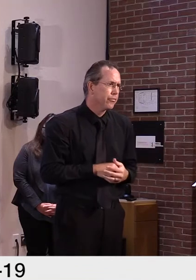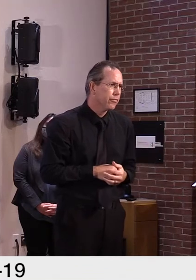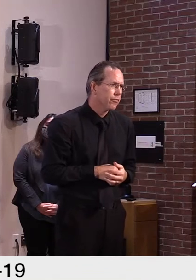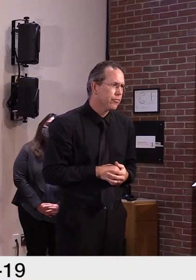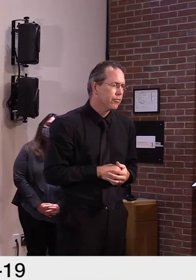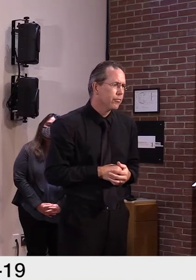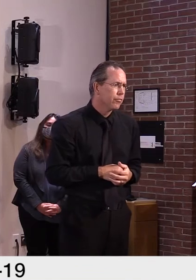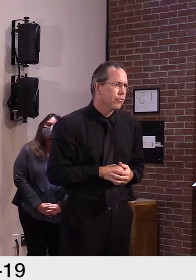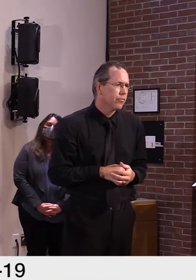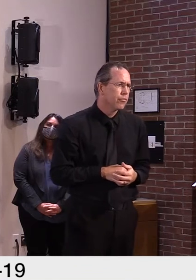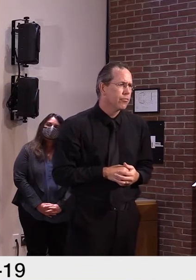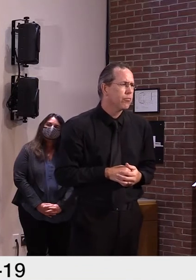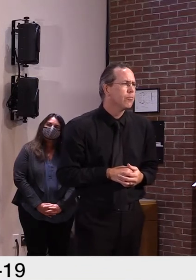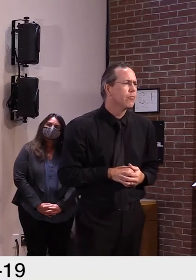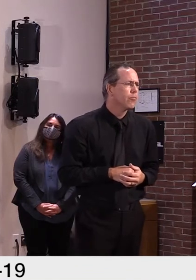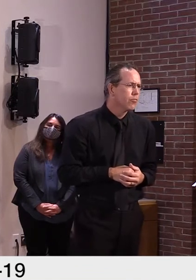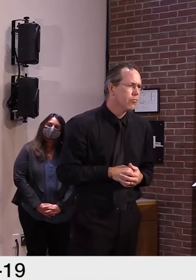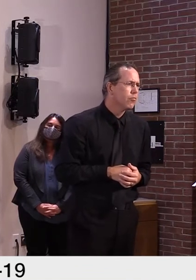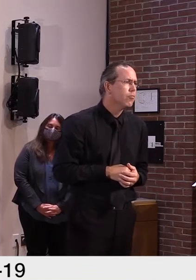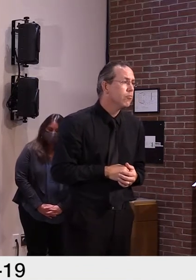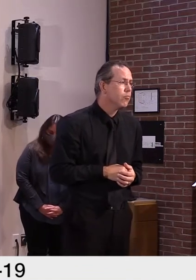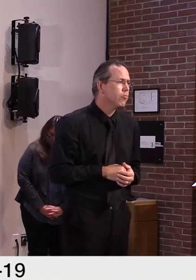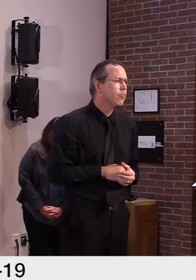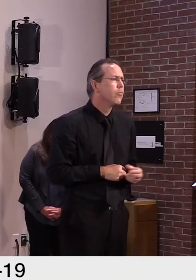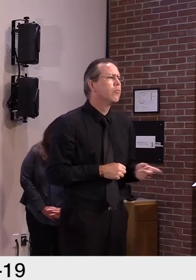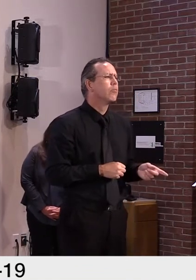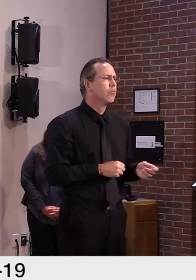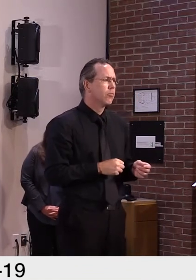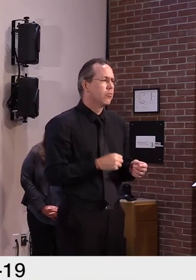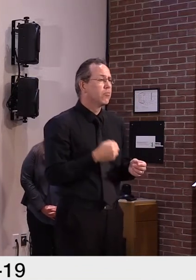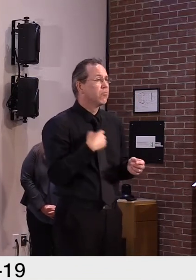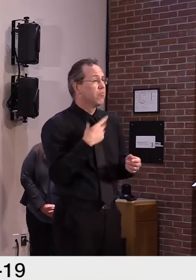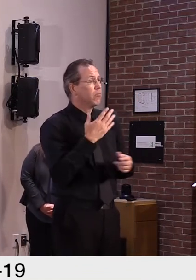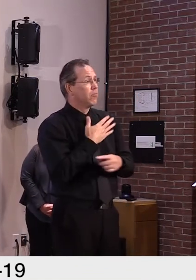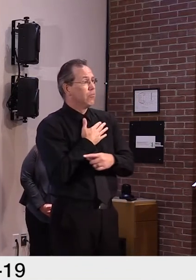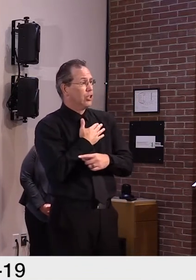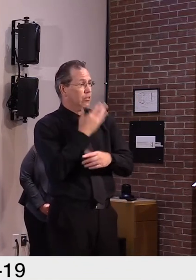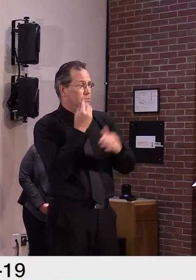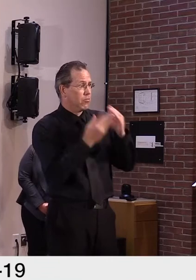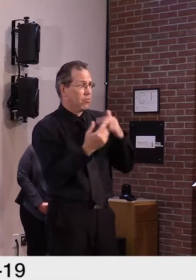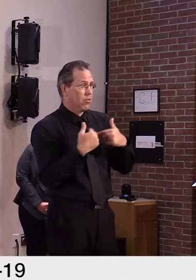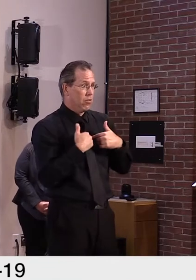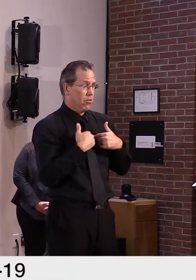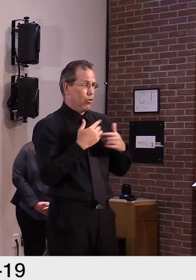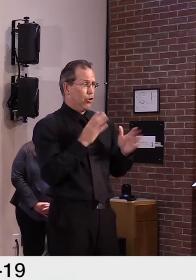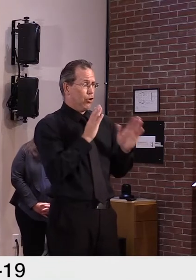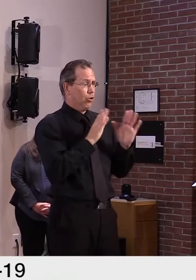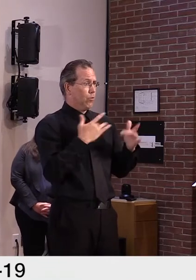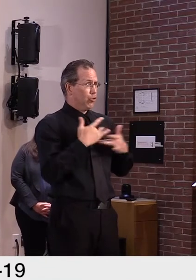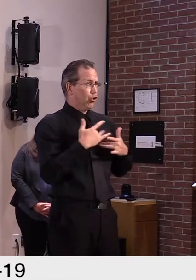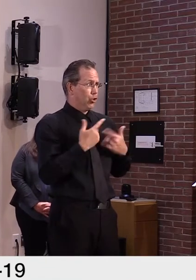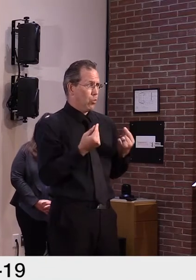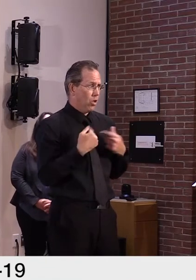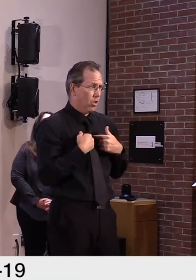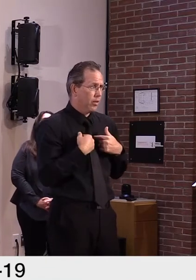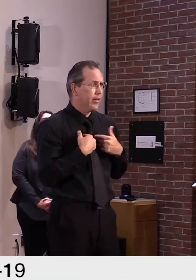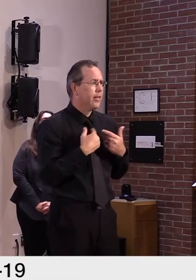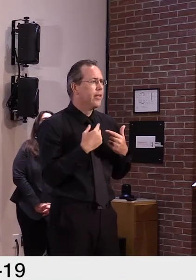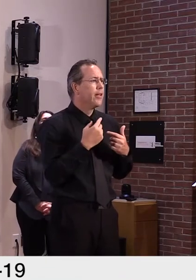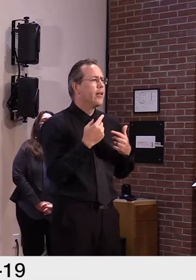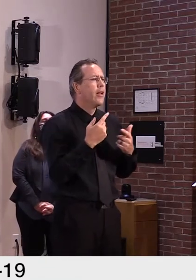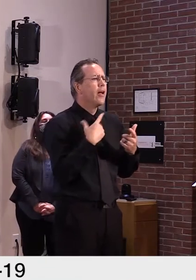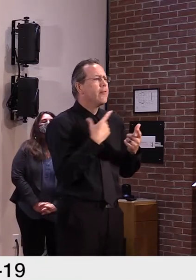I'm very concerned, by the way, about the lack of the Act 250 bill